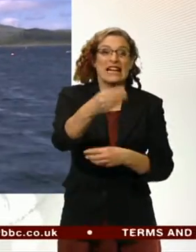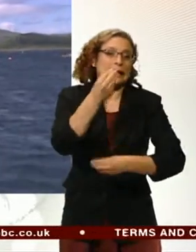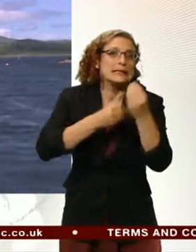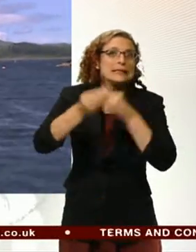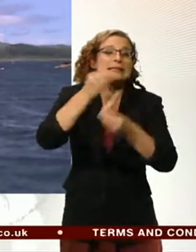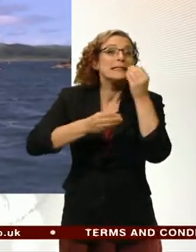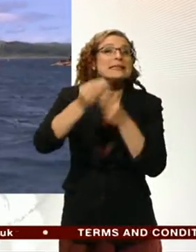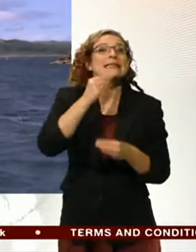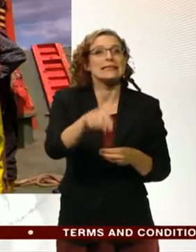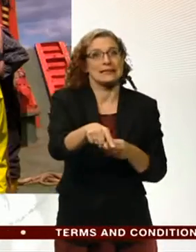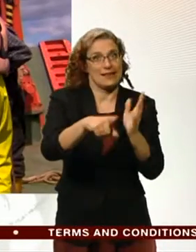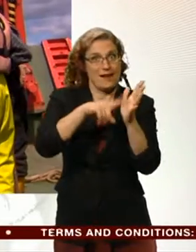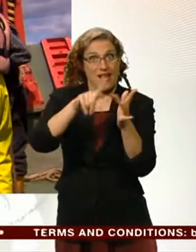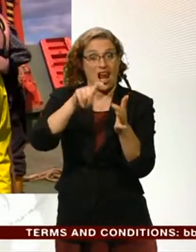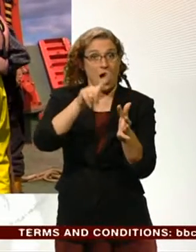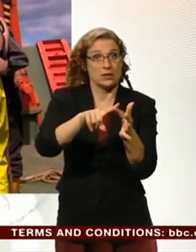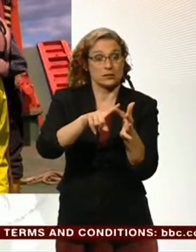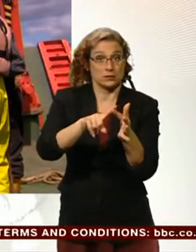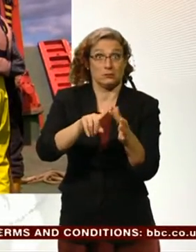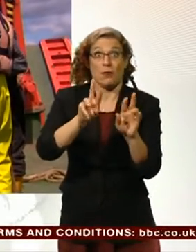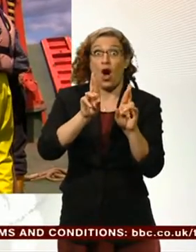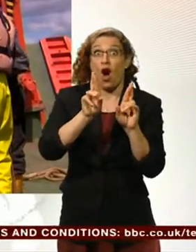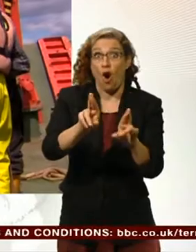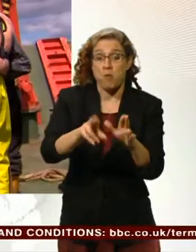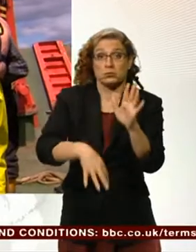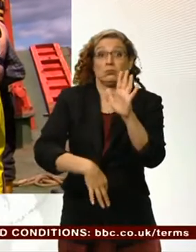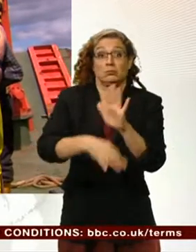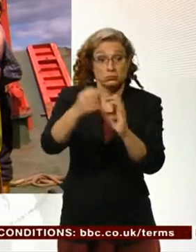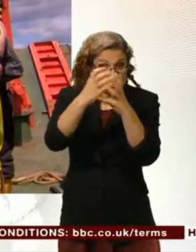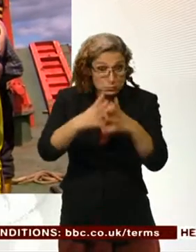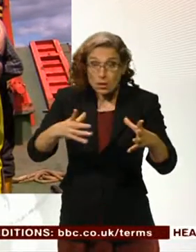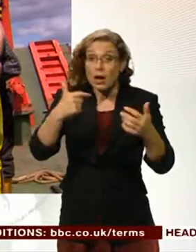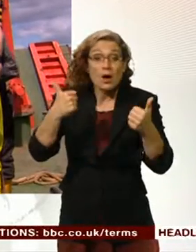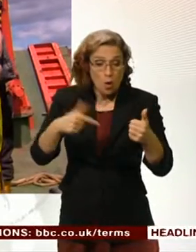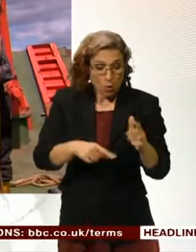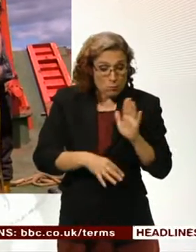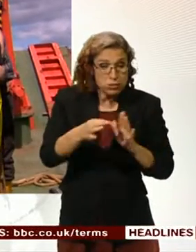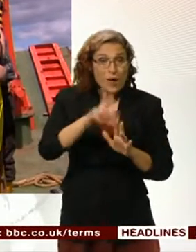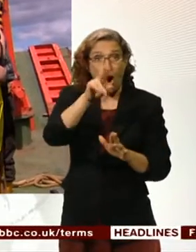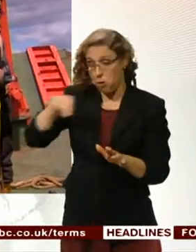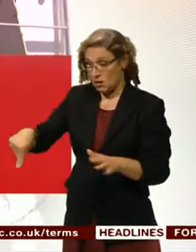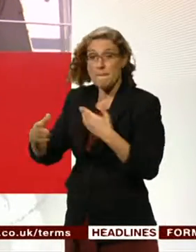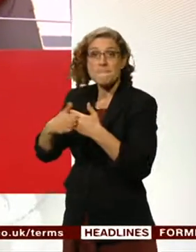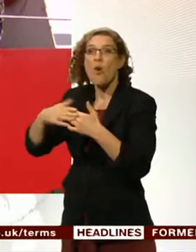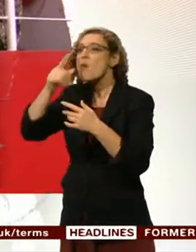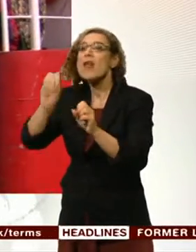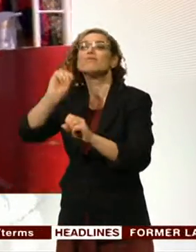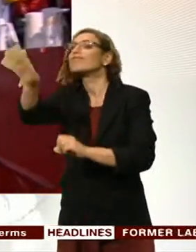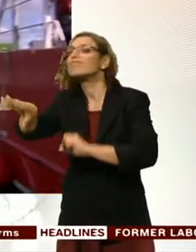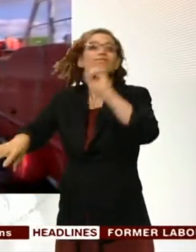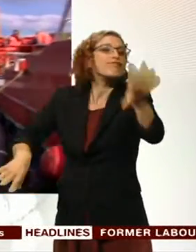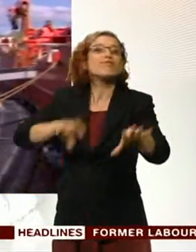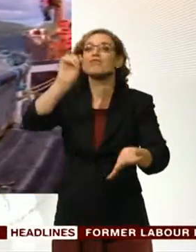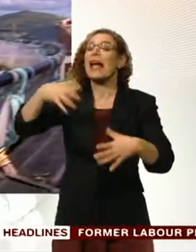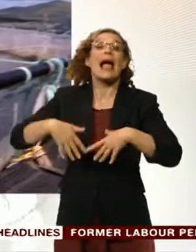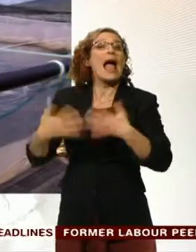This delivery is just the start. The hope is that in a few years, batches of cleaner wrasse will be available to order for any sea farm